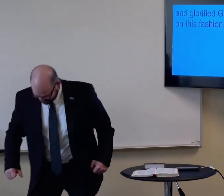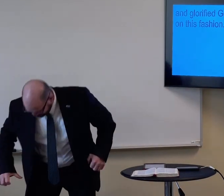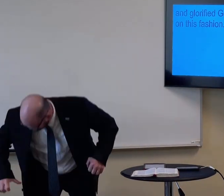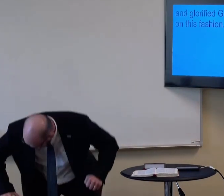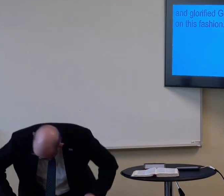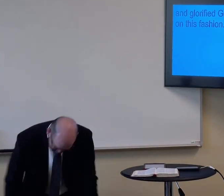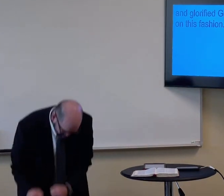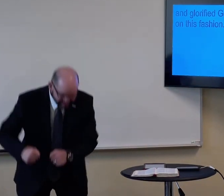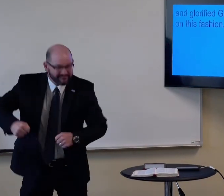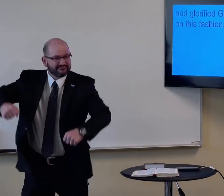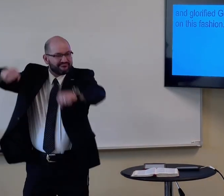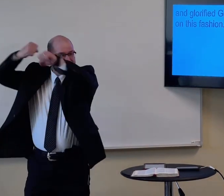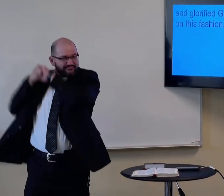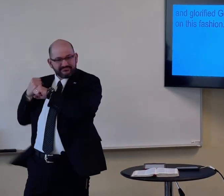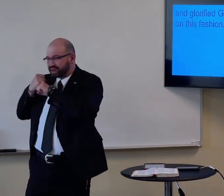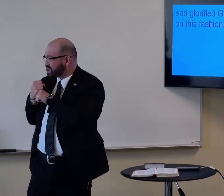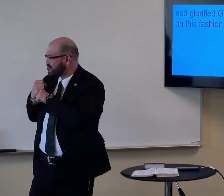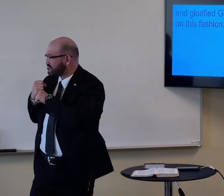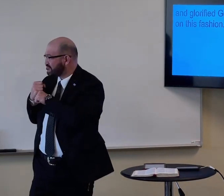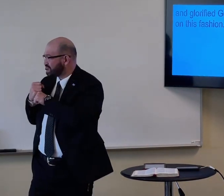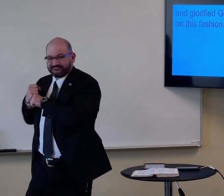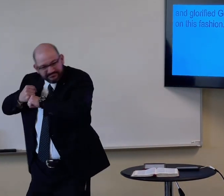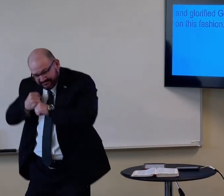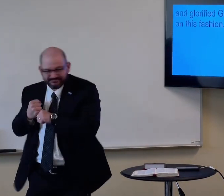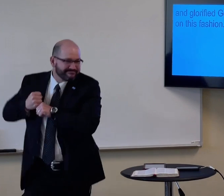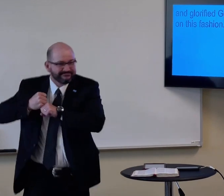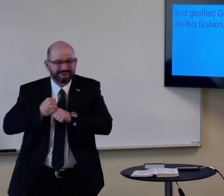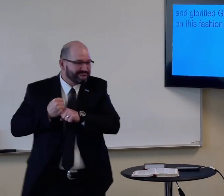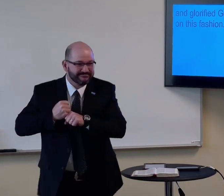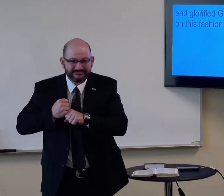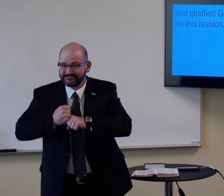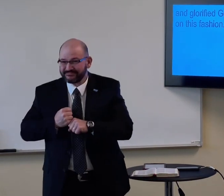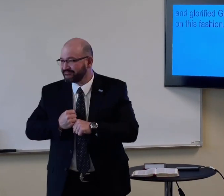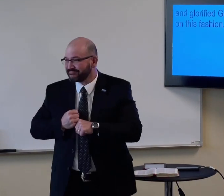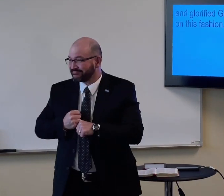And he picked up his bed. And he went on his way.